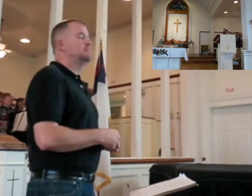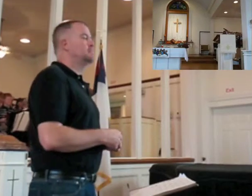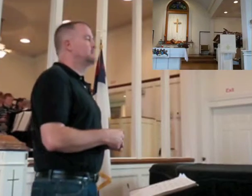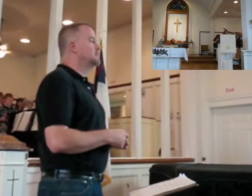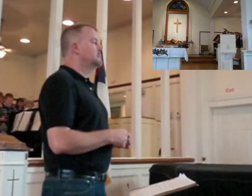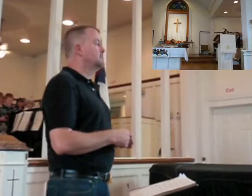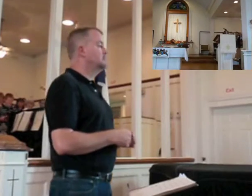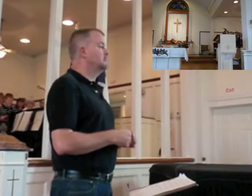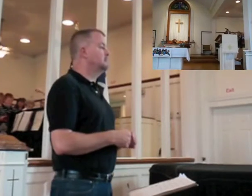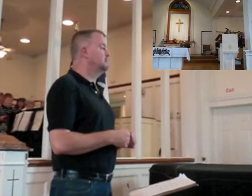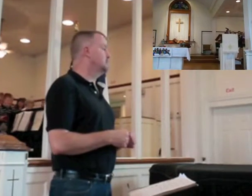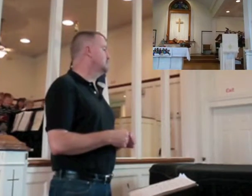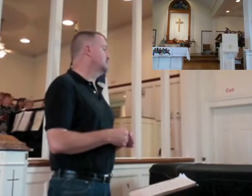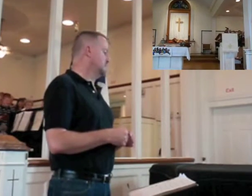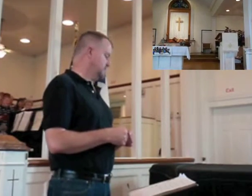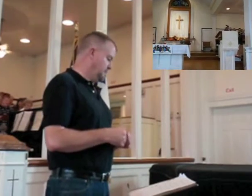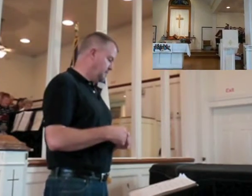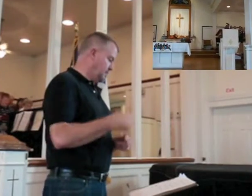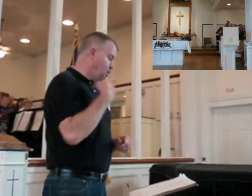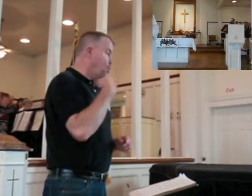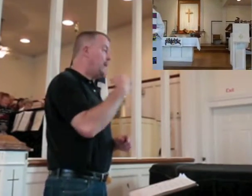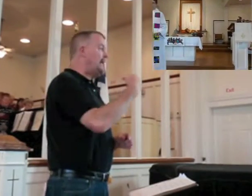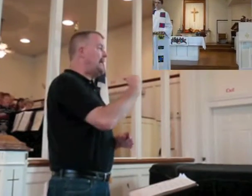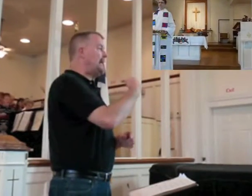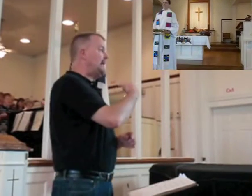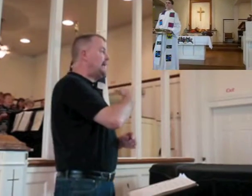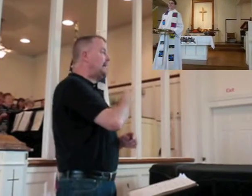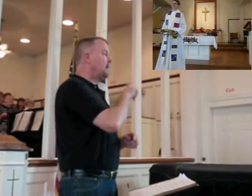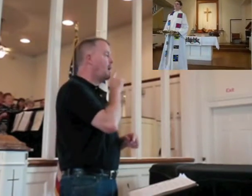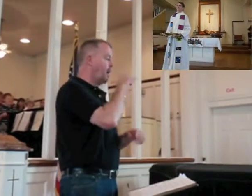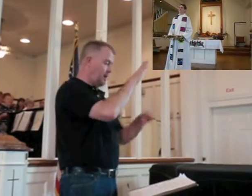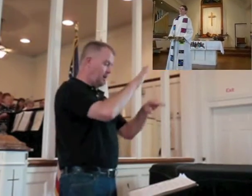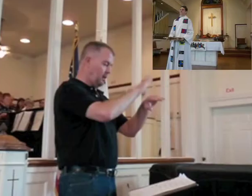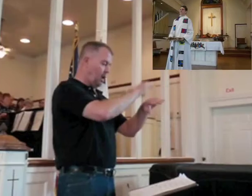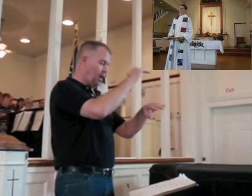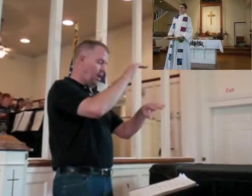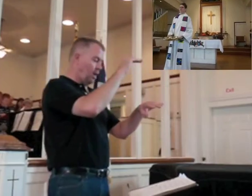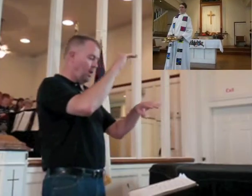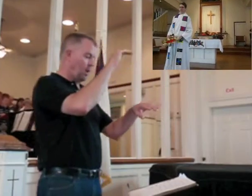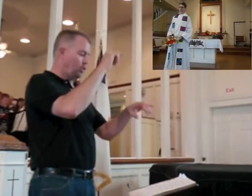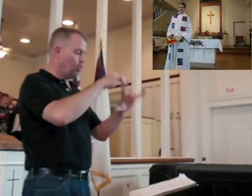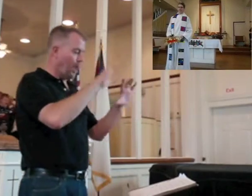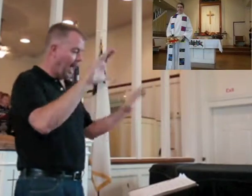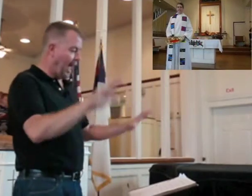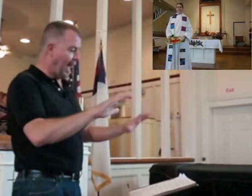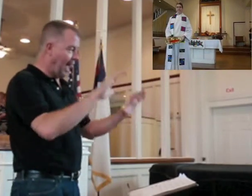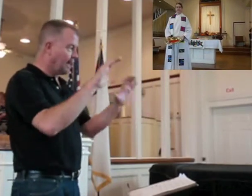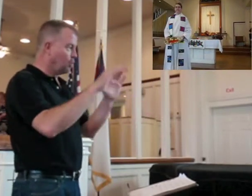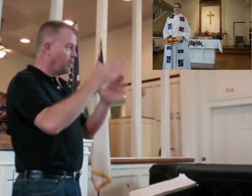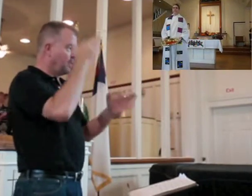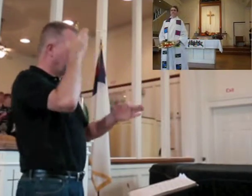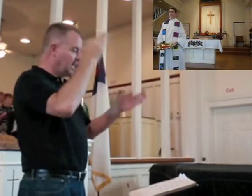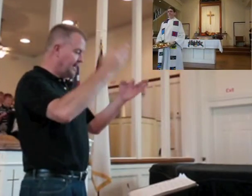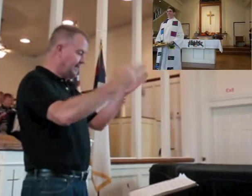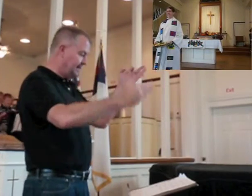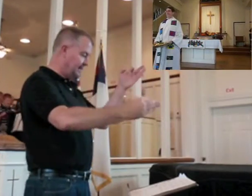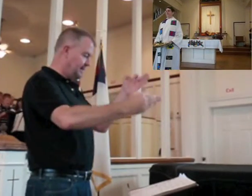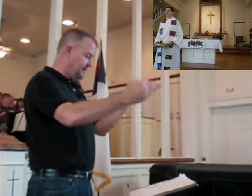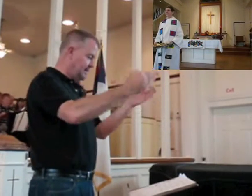We are called to love your justice.